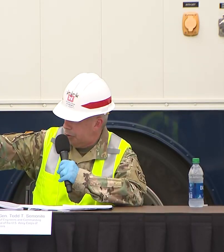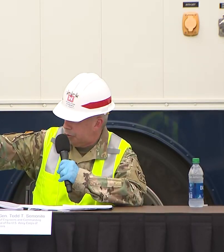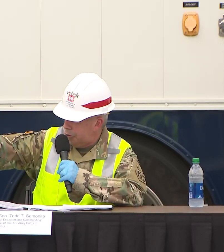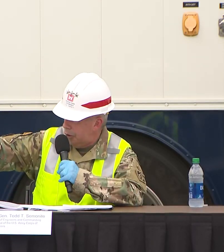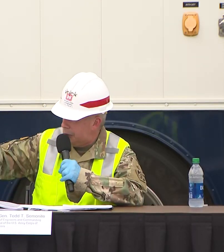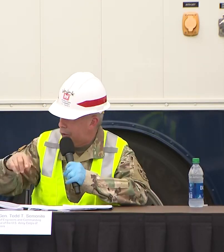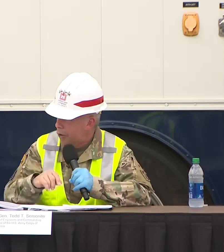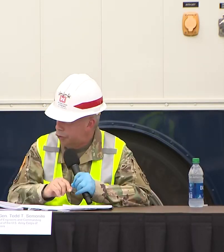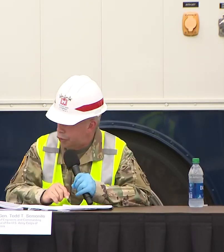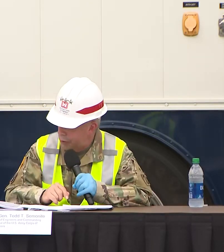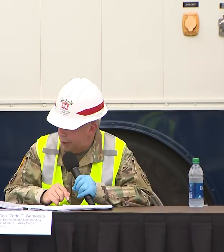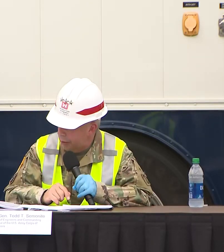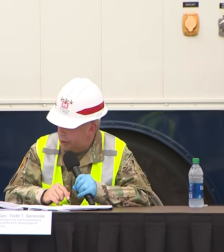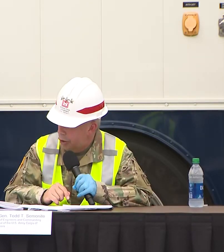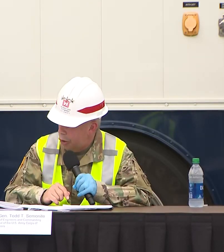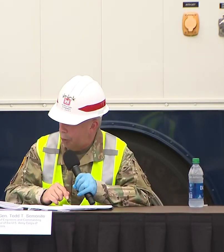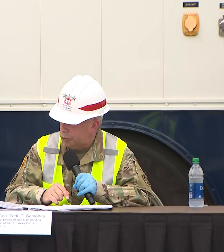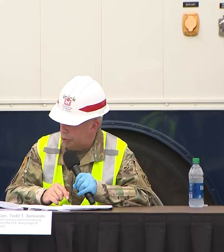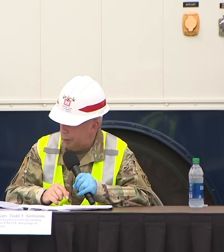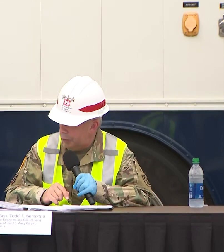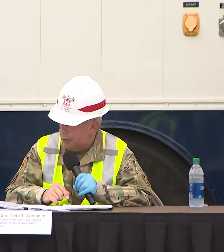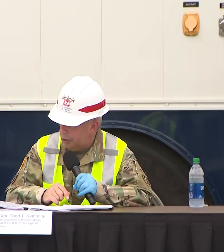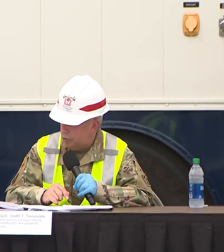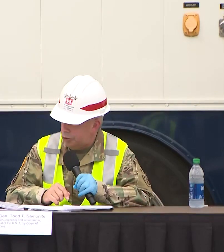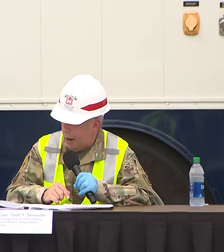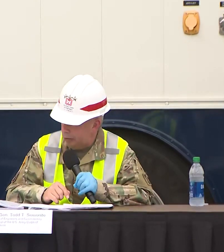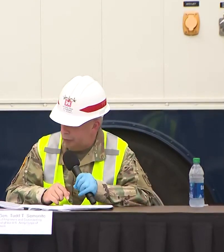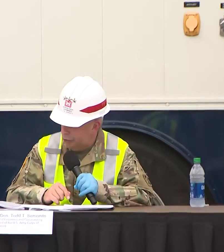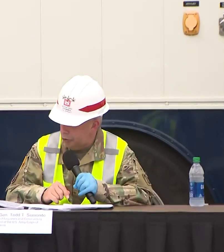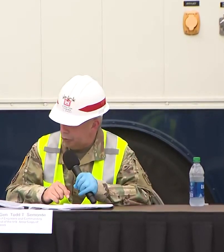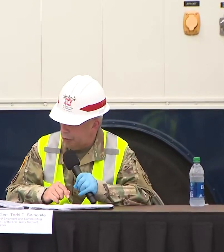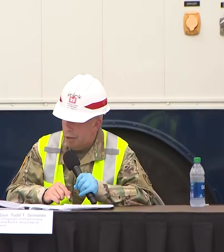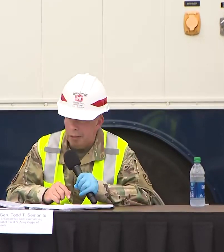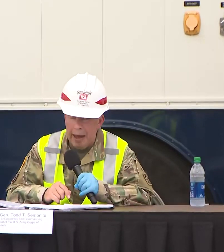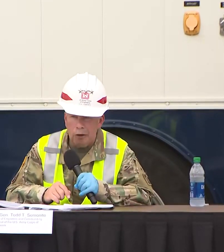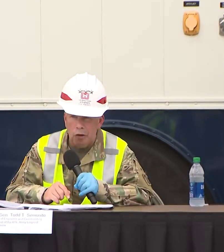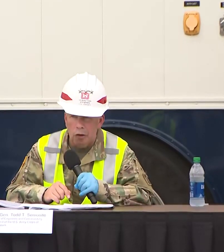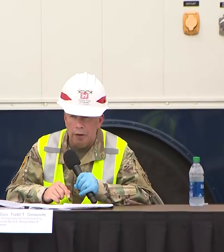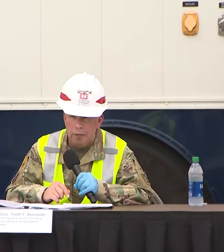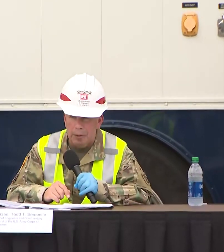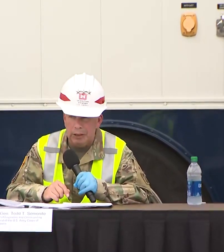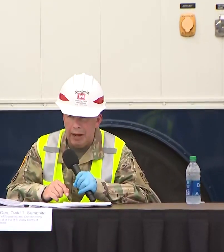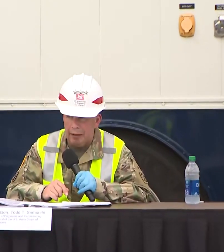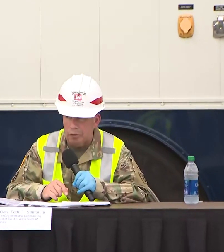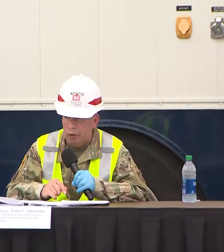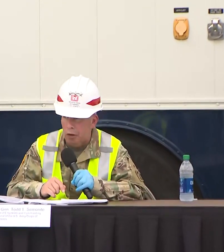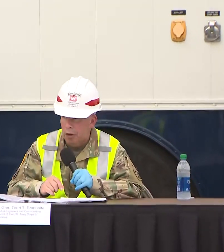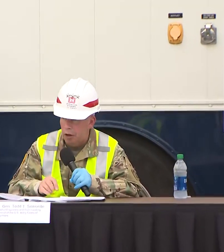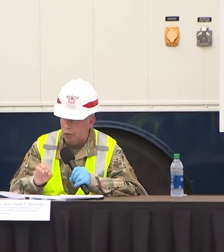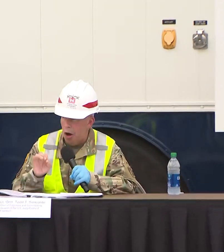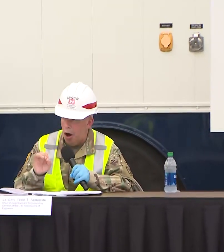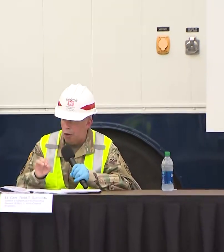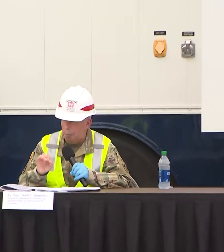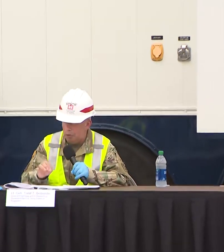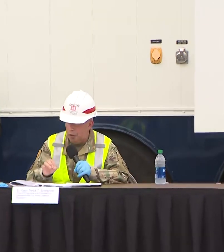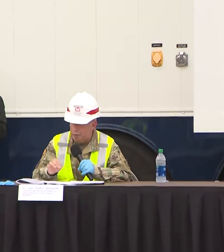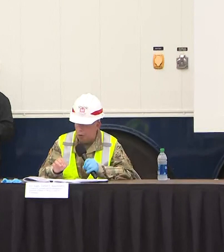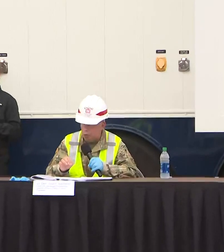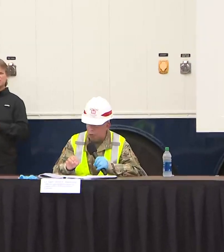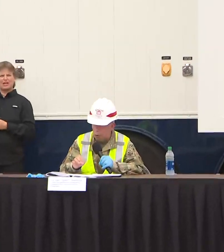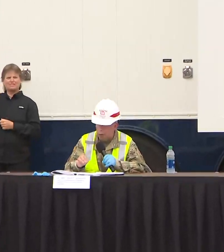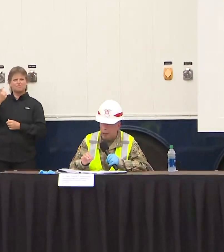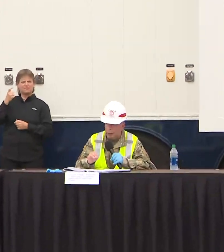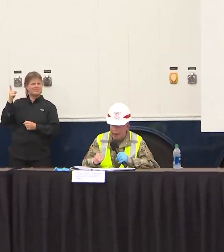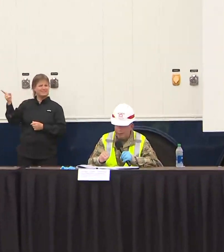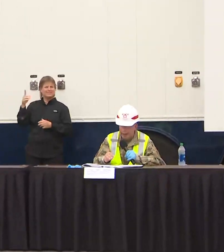right there Colonel uh Drew Kelly who works for me he's the Jacksonville district that colonel and everybody Jacksonville is a hundred percent